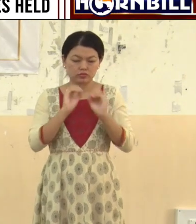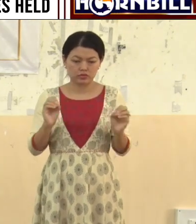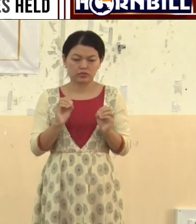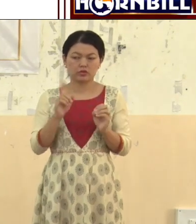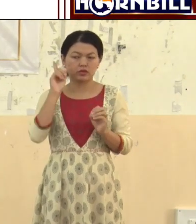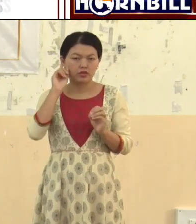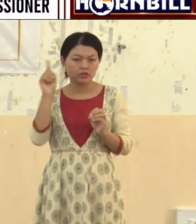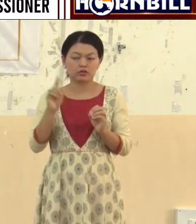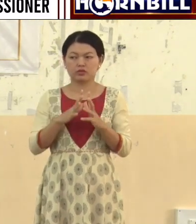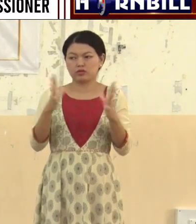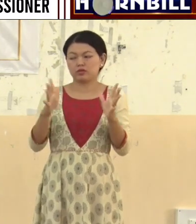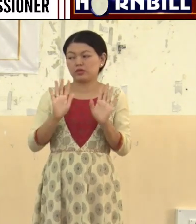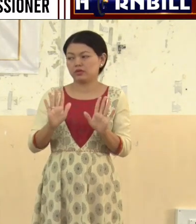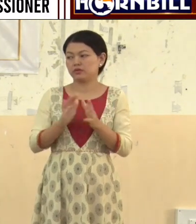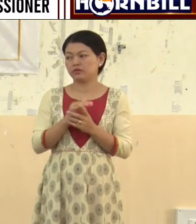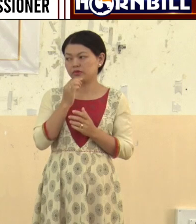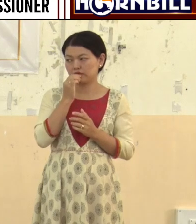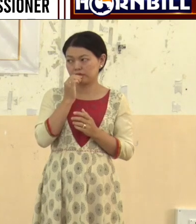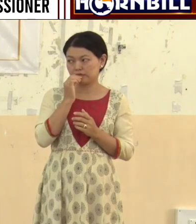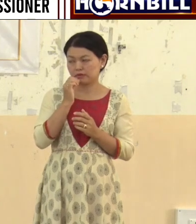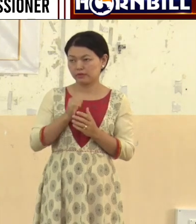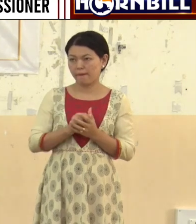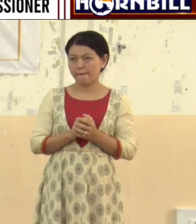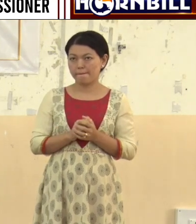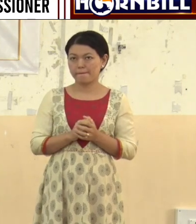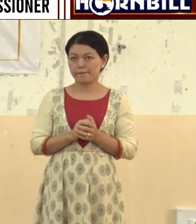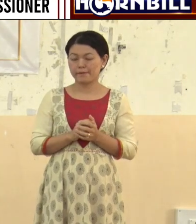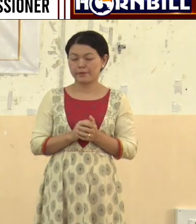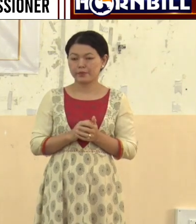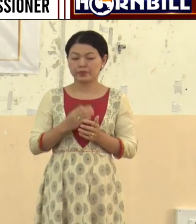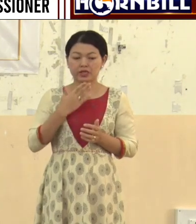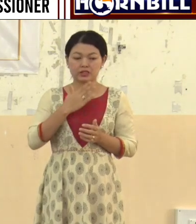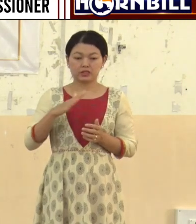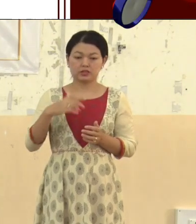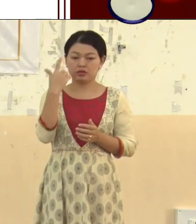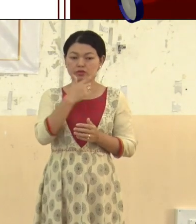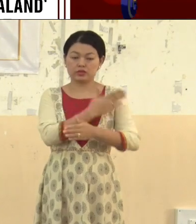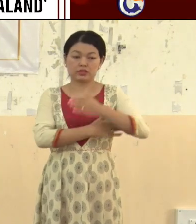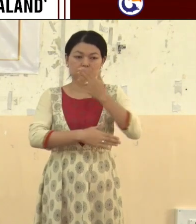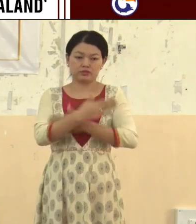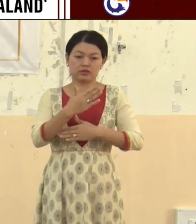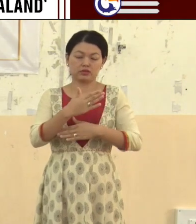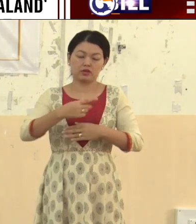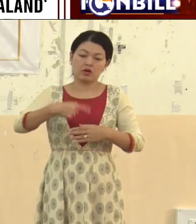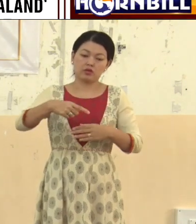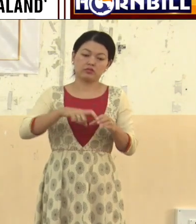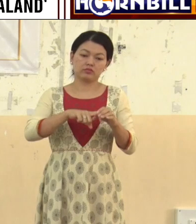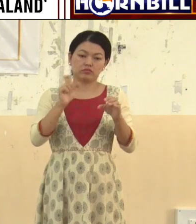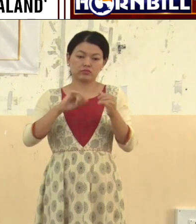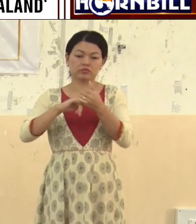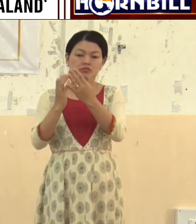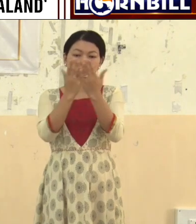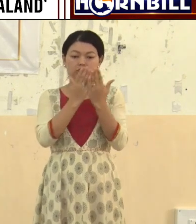shows that without exception, children with disabilities are more likely to be excluded from school